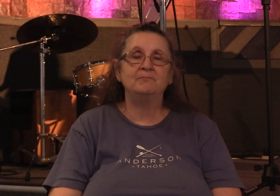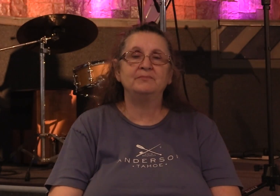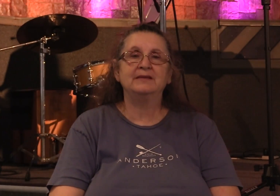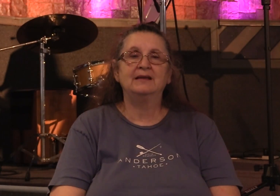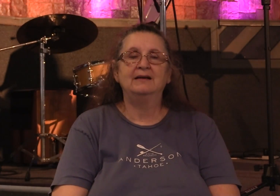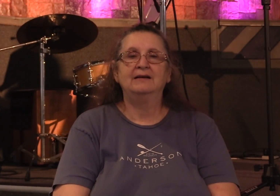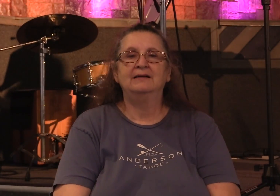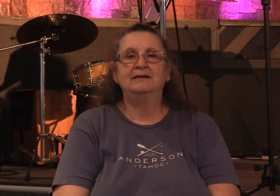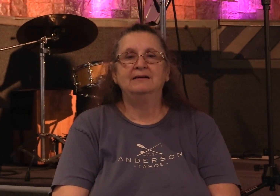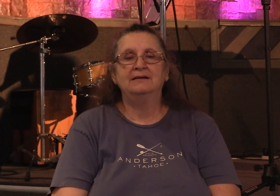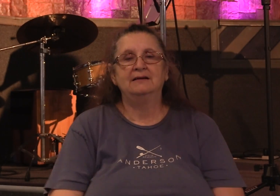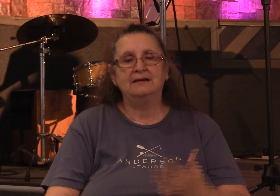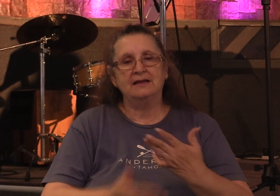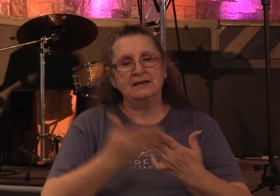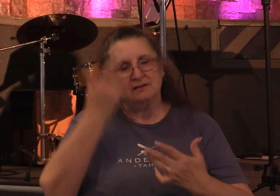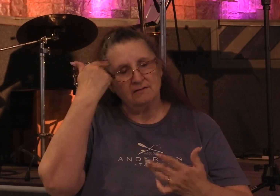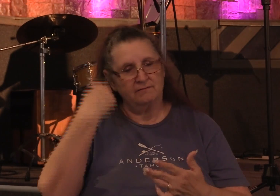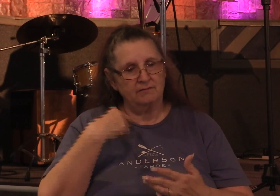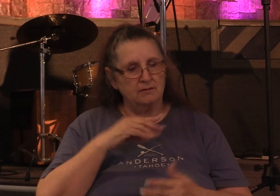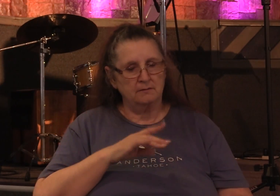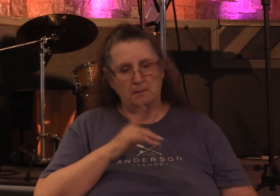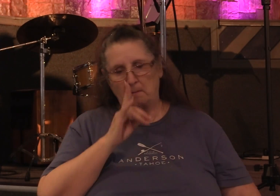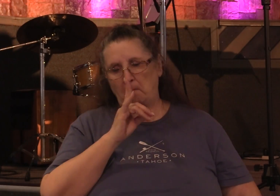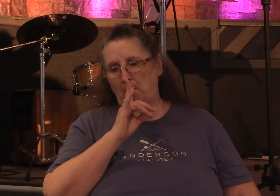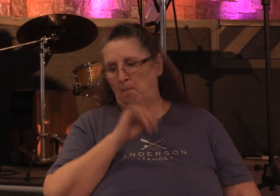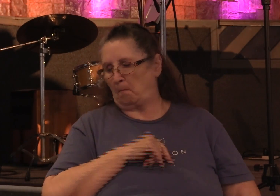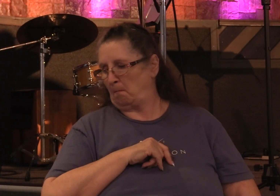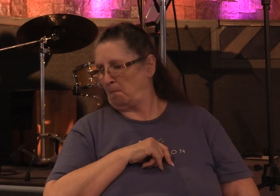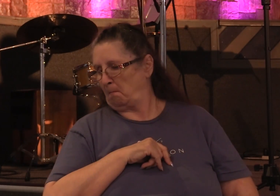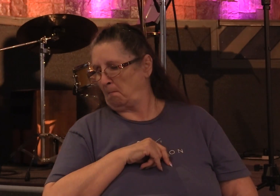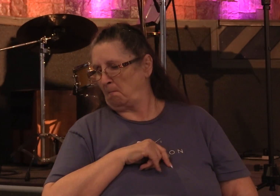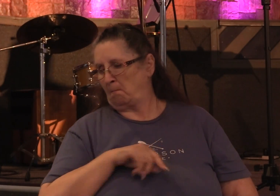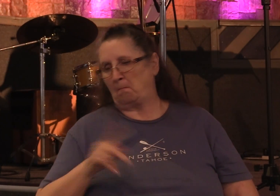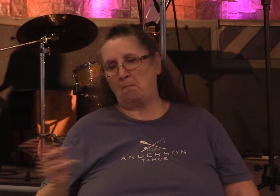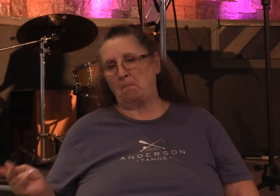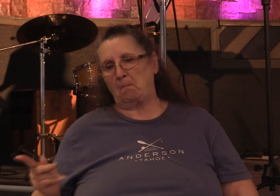and it's easy for us to look down our pointed noses at Ananias and Sapphira